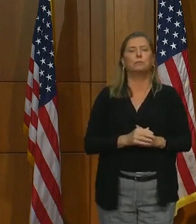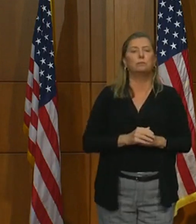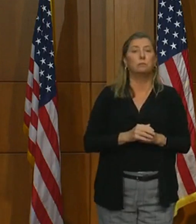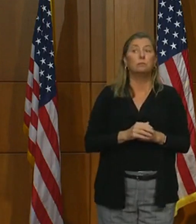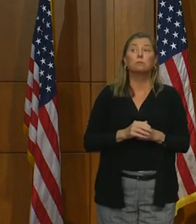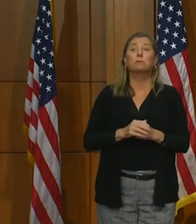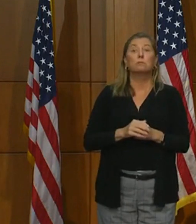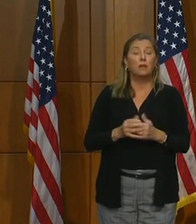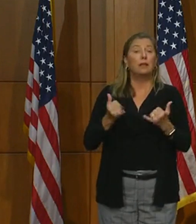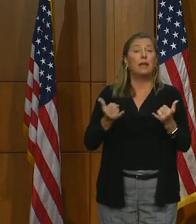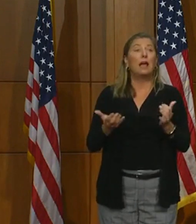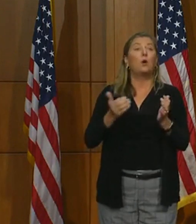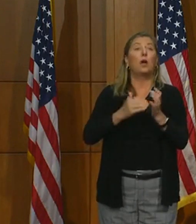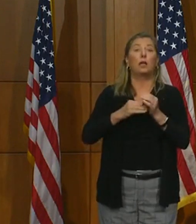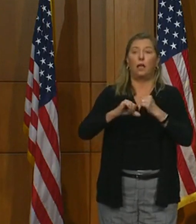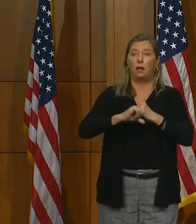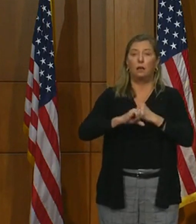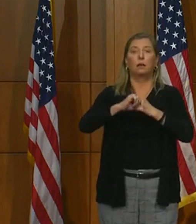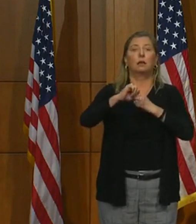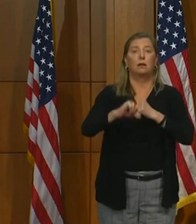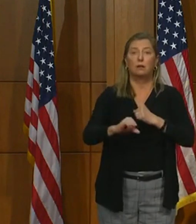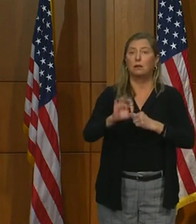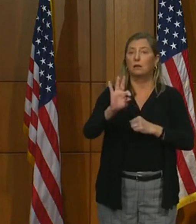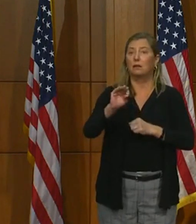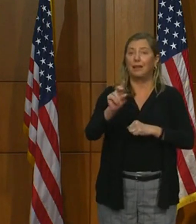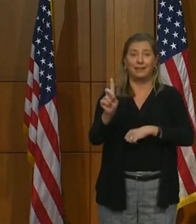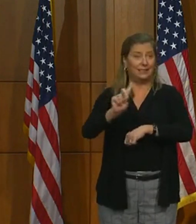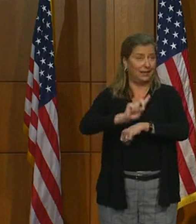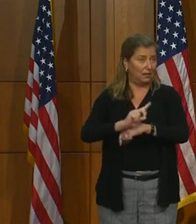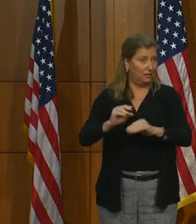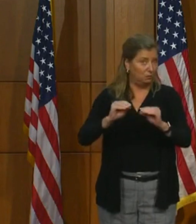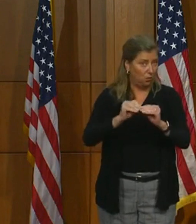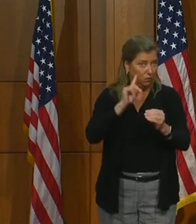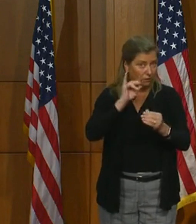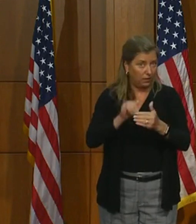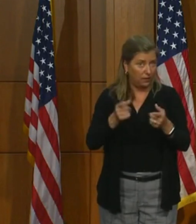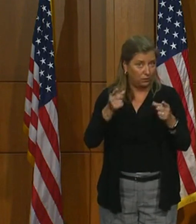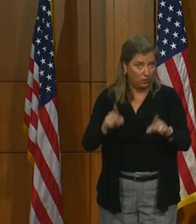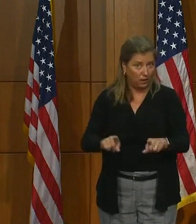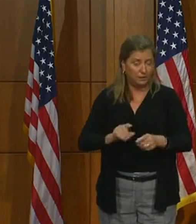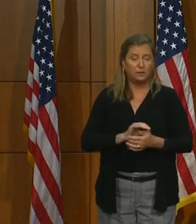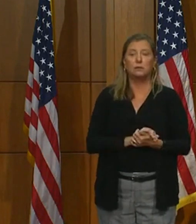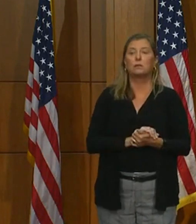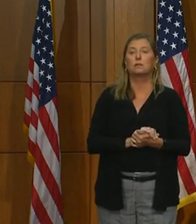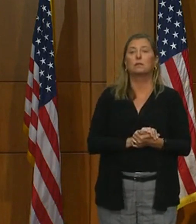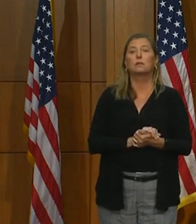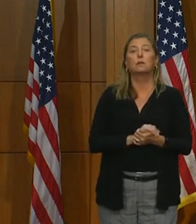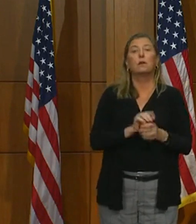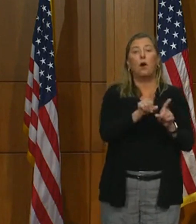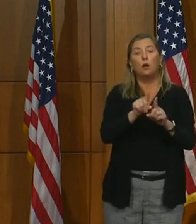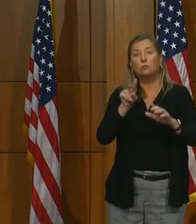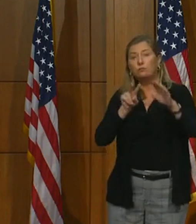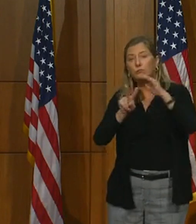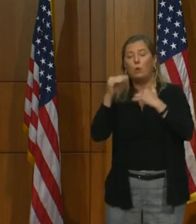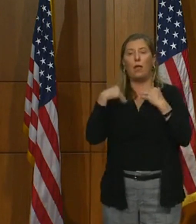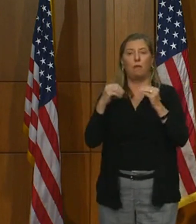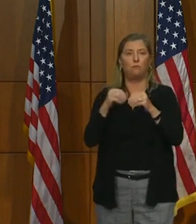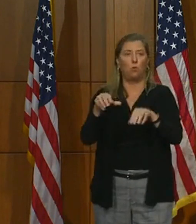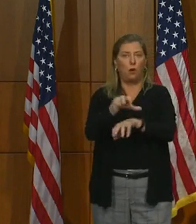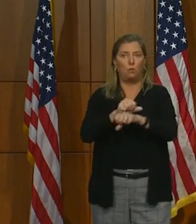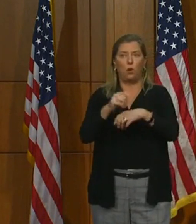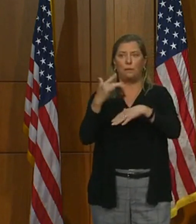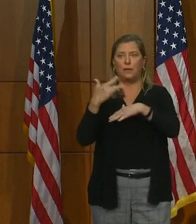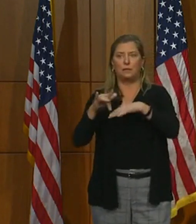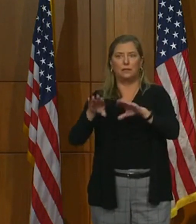Today, we're giving an additional 90 days to do that. We also expect more appointment slots to open